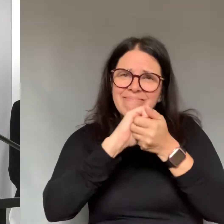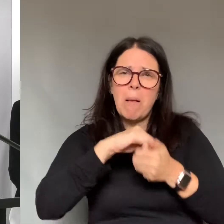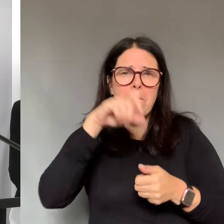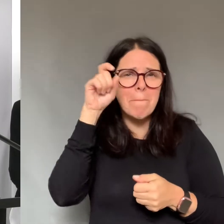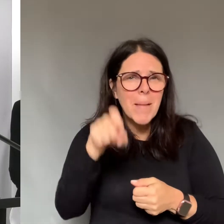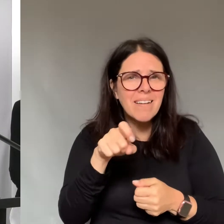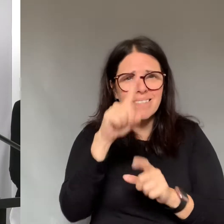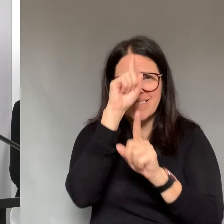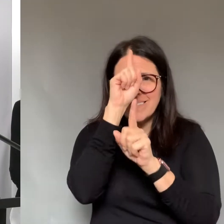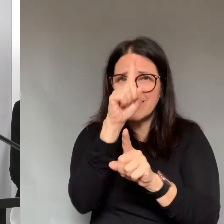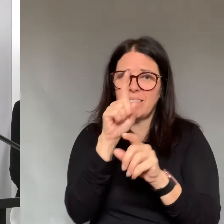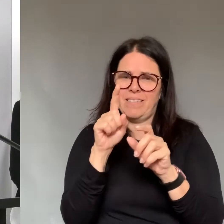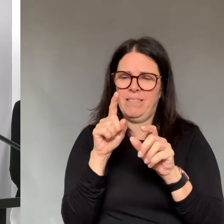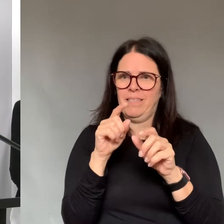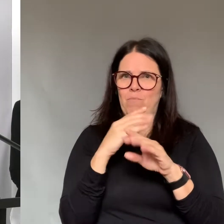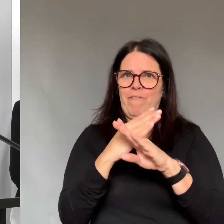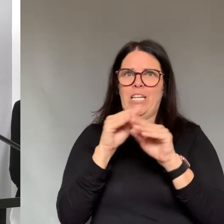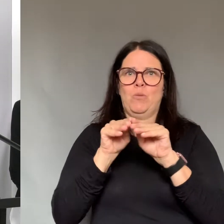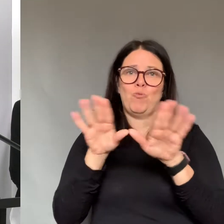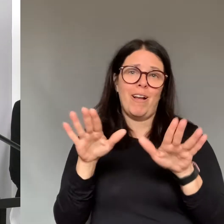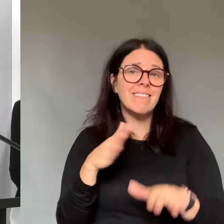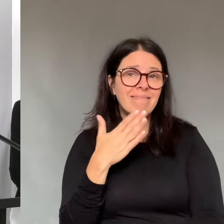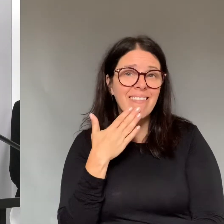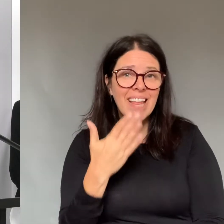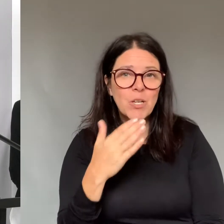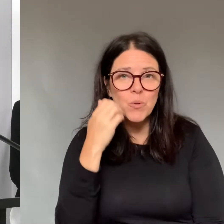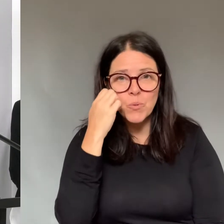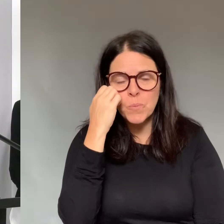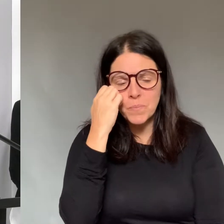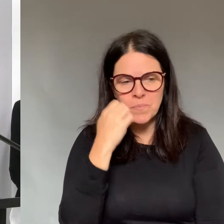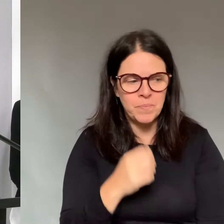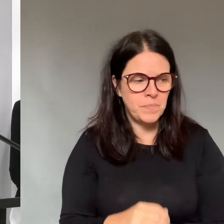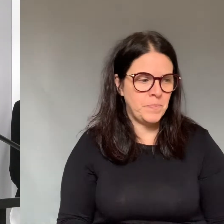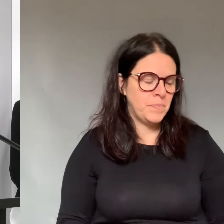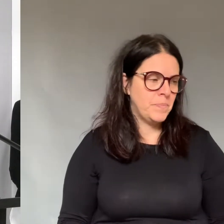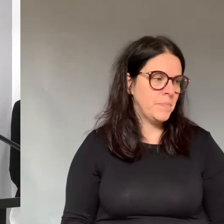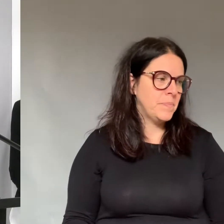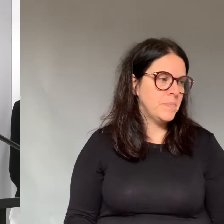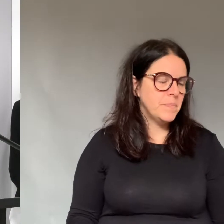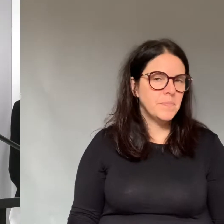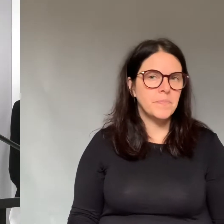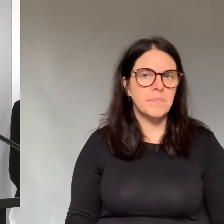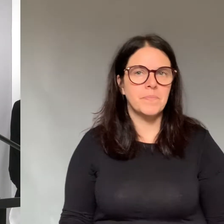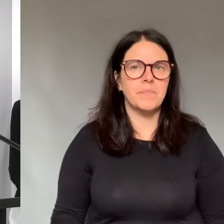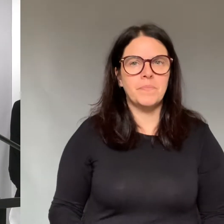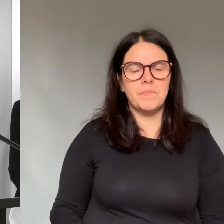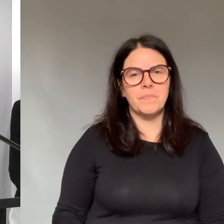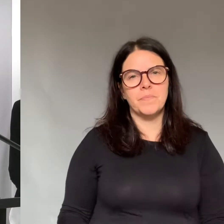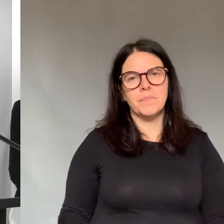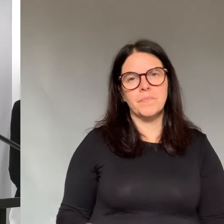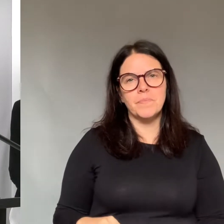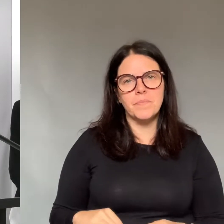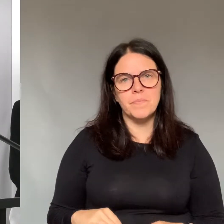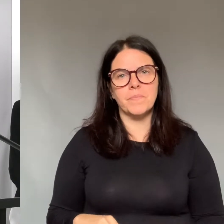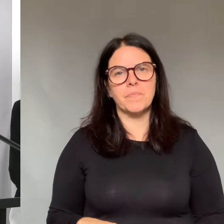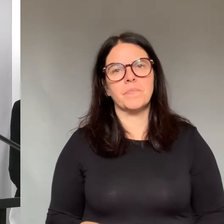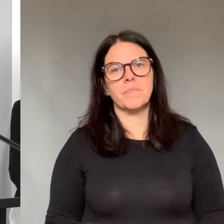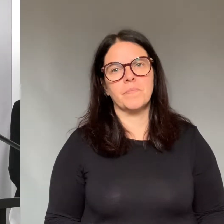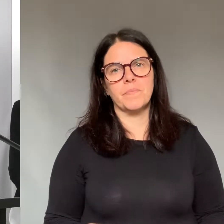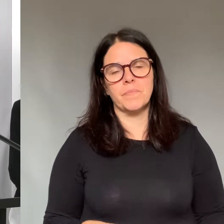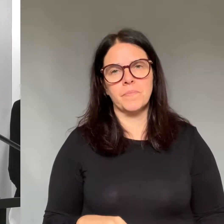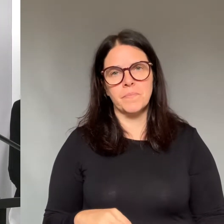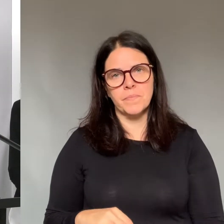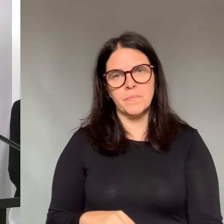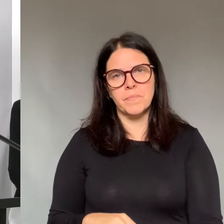We have to start thinking of innovative ways to stay connected to each other to ensure that we can sustain a mentally healthy community